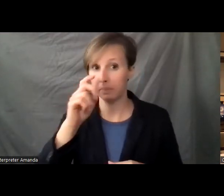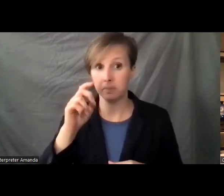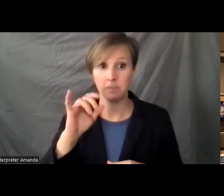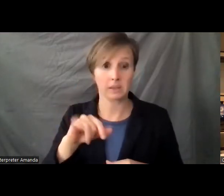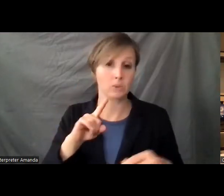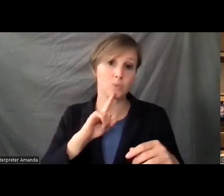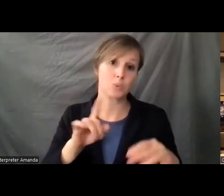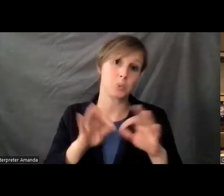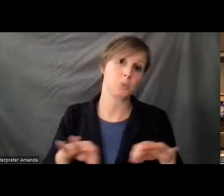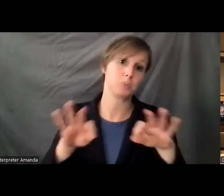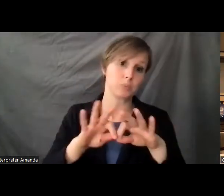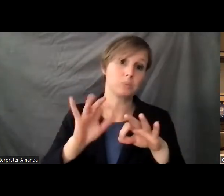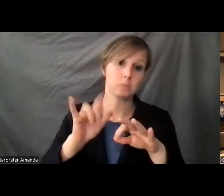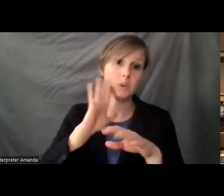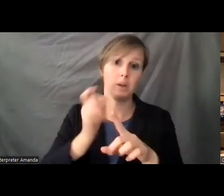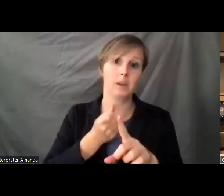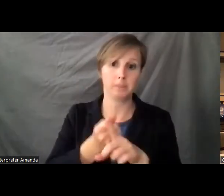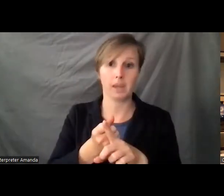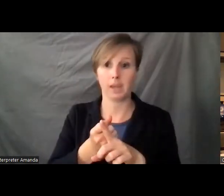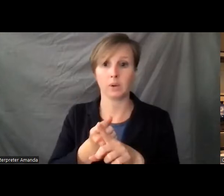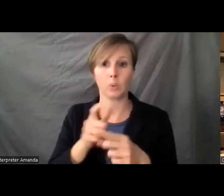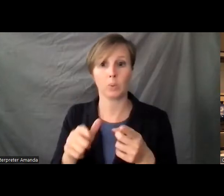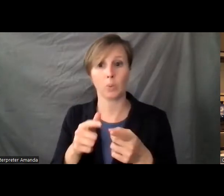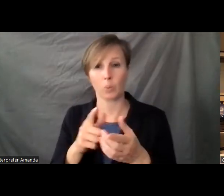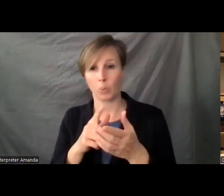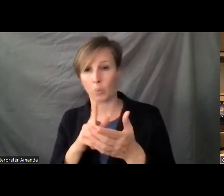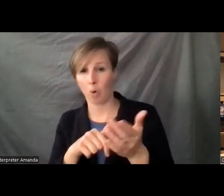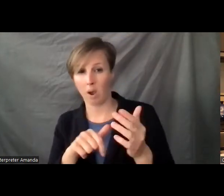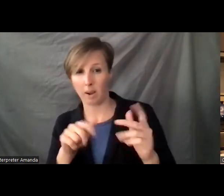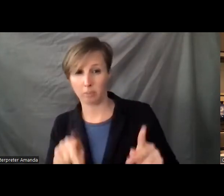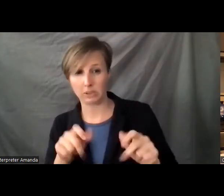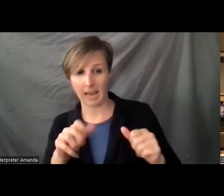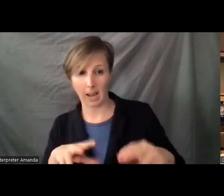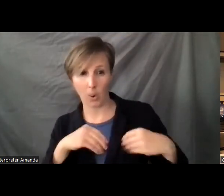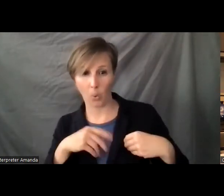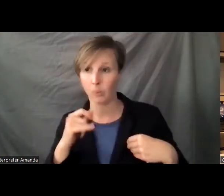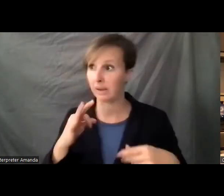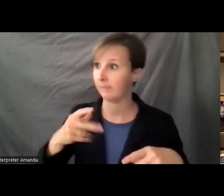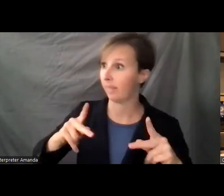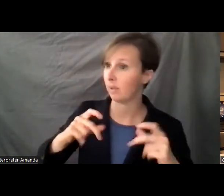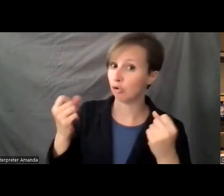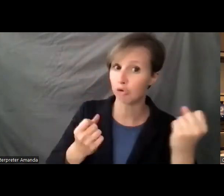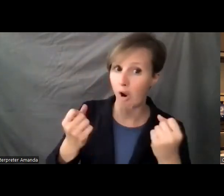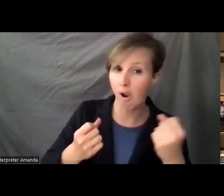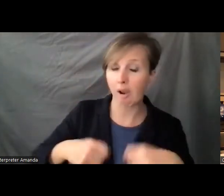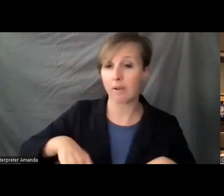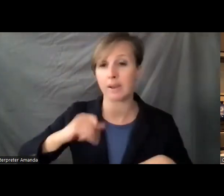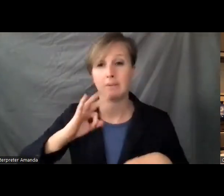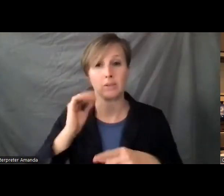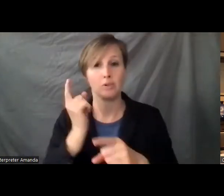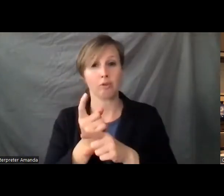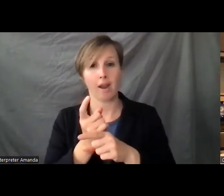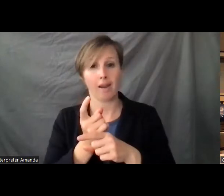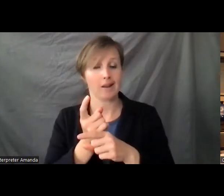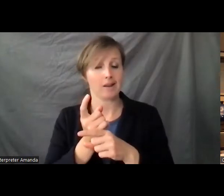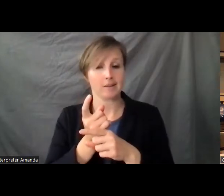crucial as it impacts what an individual can own, if they can drive, if they have direct access to a trust,